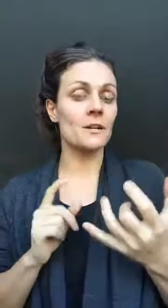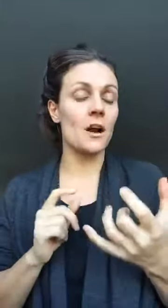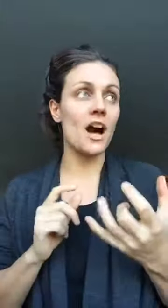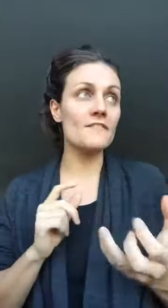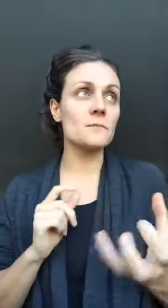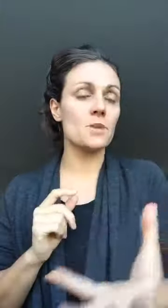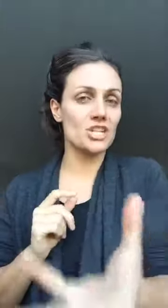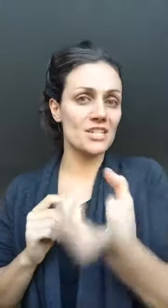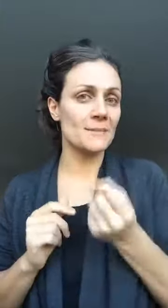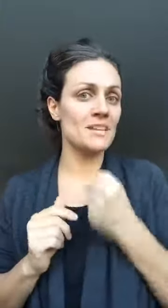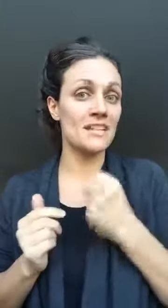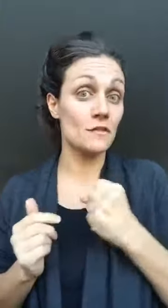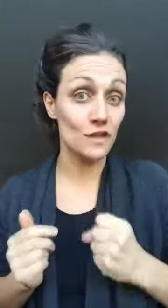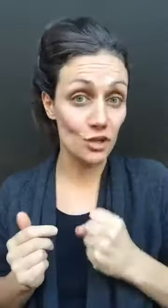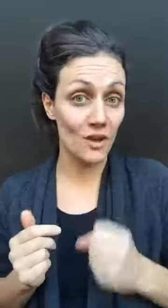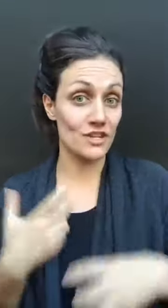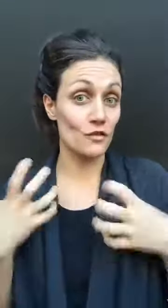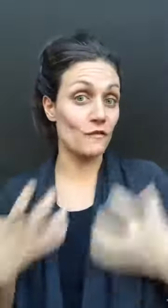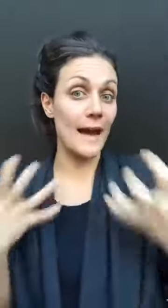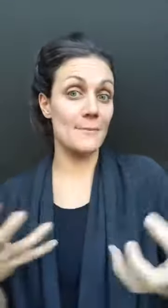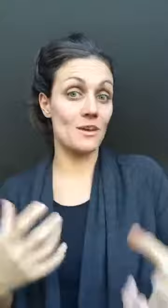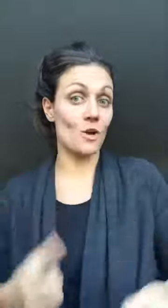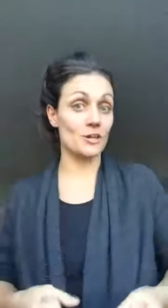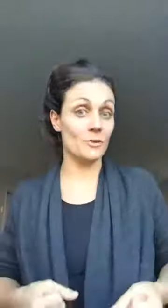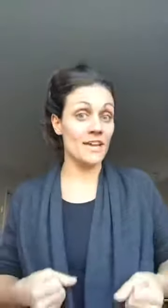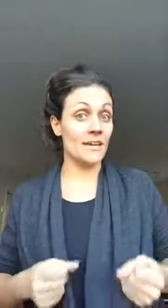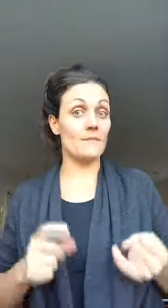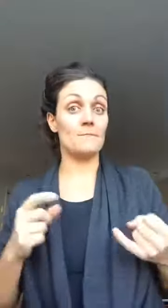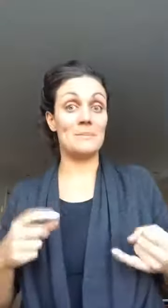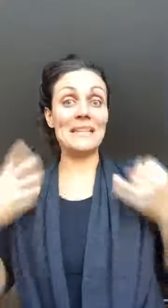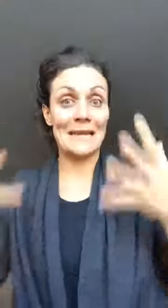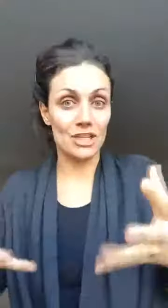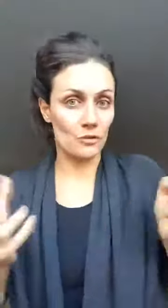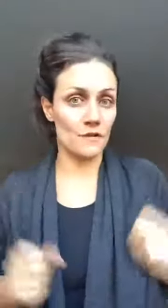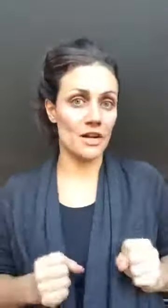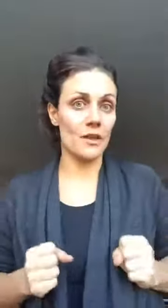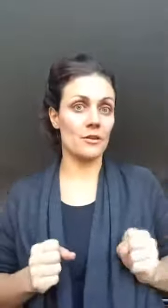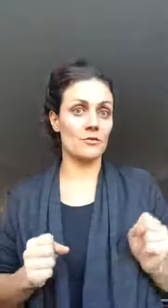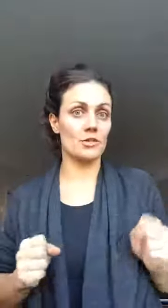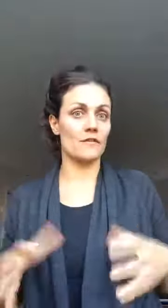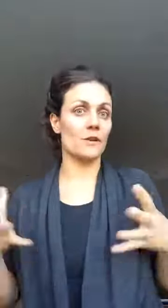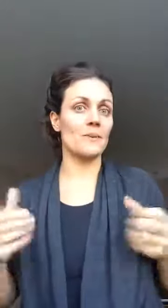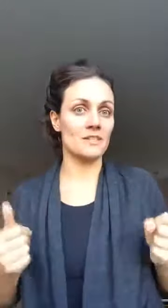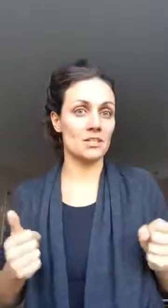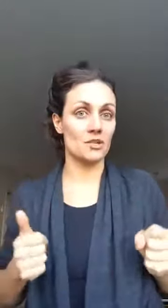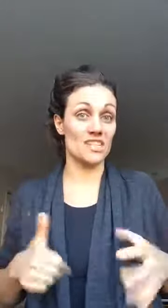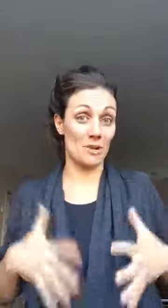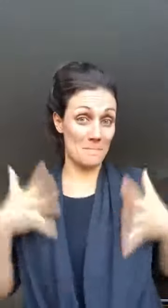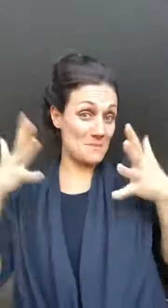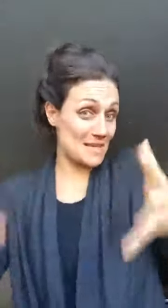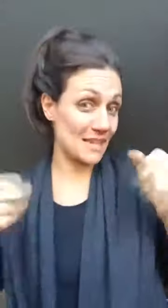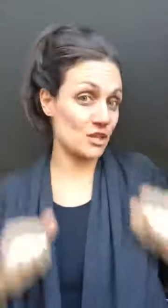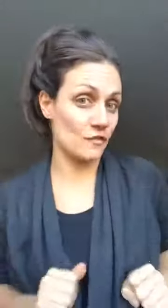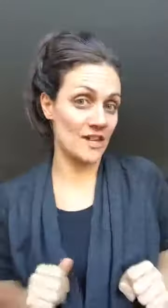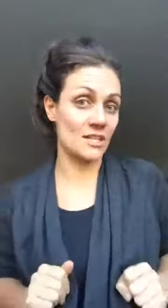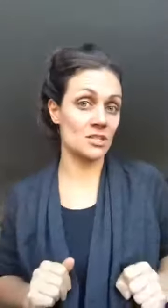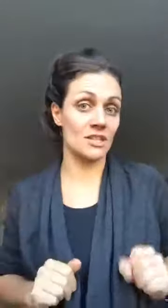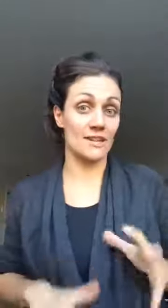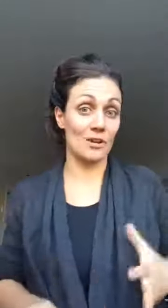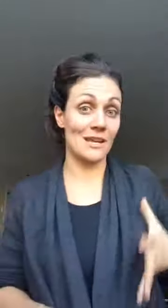often purchasing because of you and your vibe they want to be like you if you're a health coach or if you're a business coach they want to be like you financially they want to